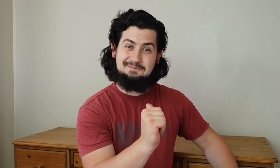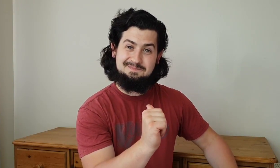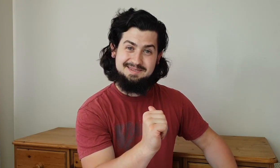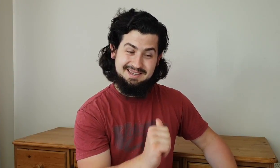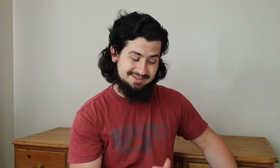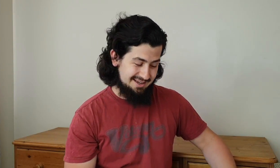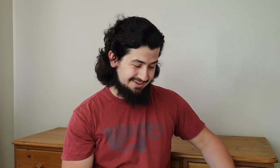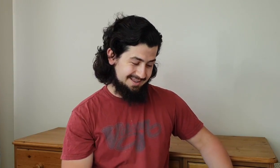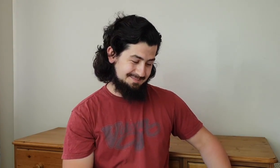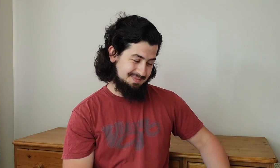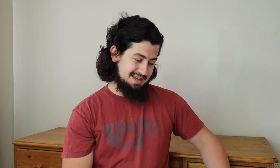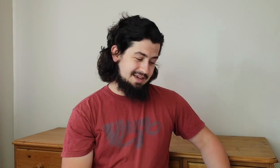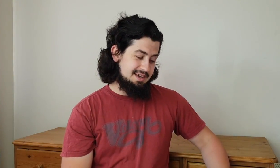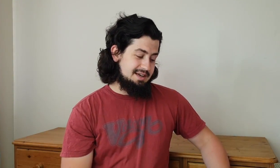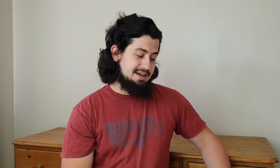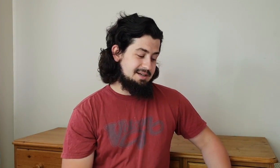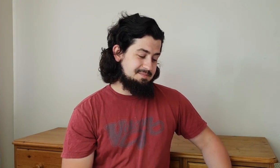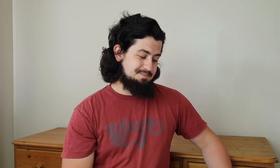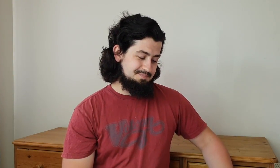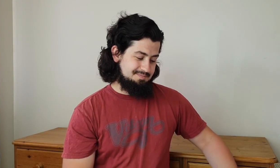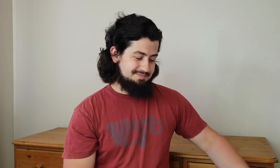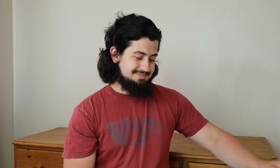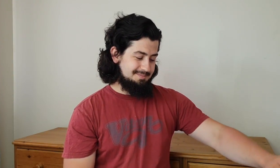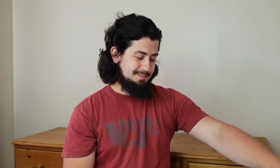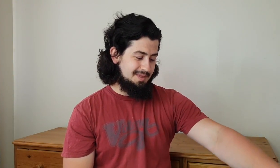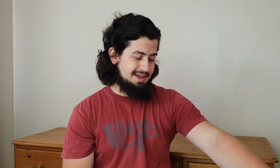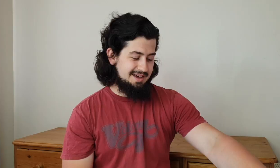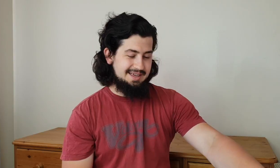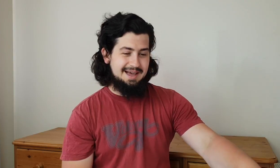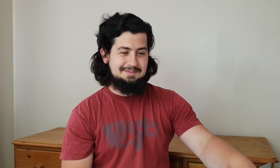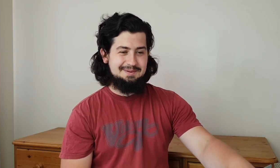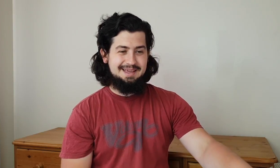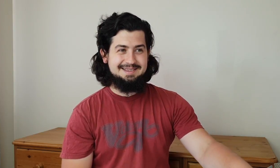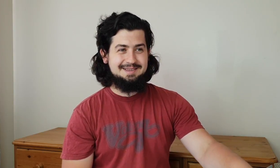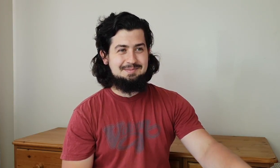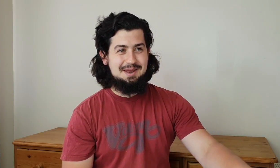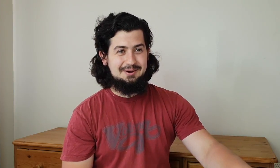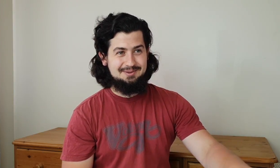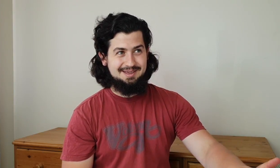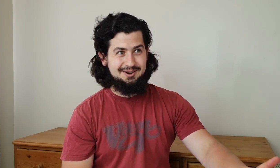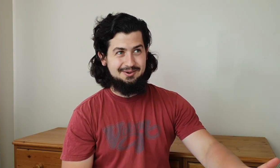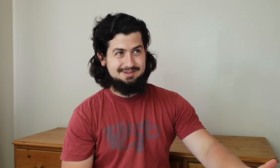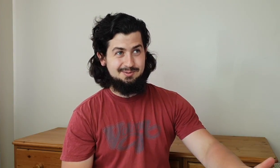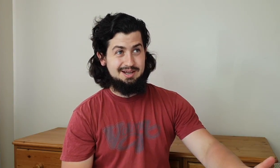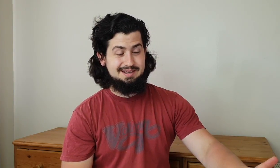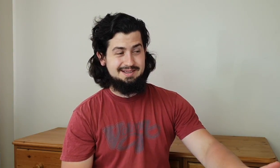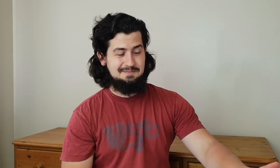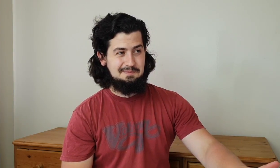to give you that advice um yeah yeah something else that I noticed as well is um